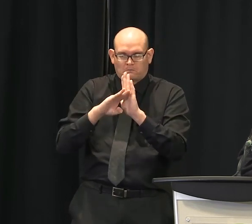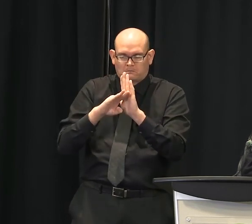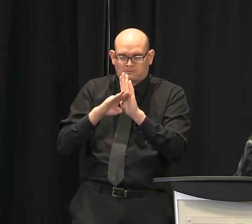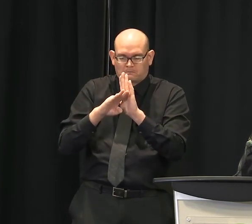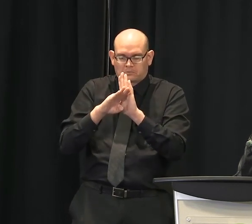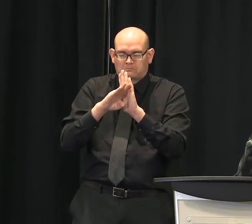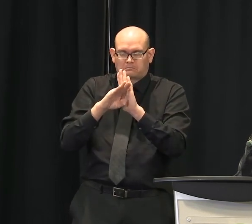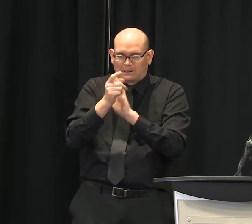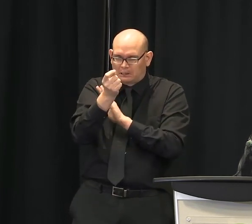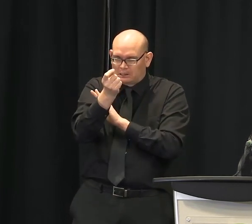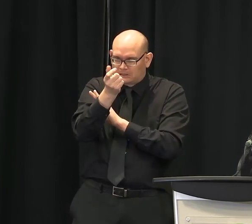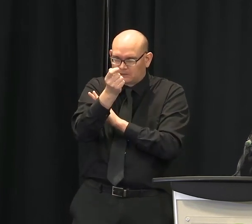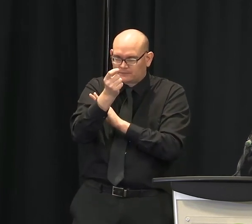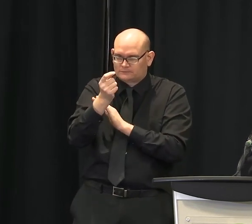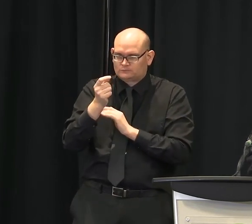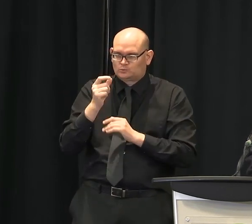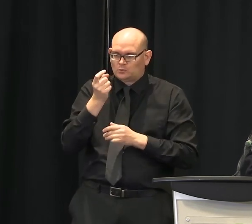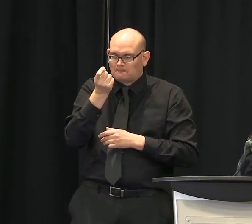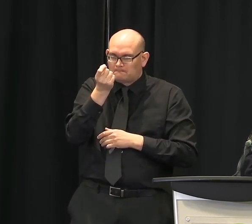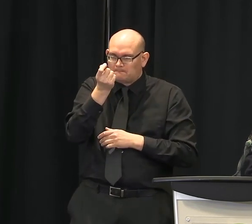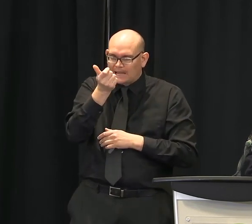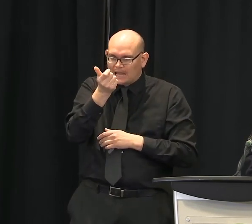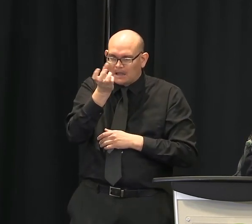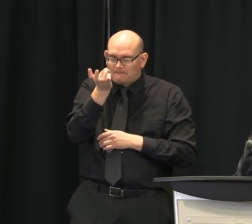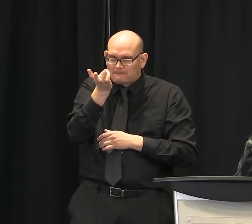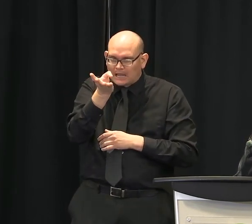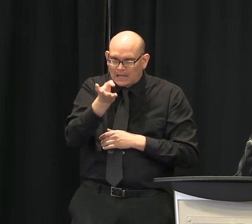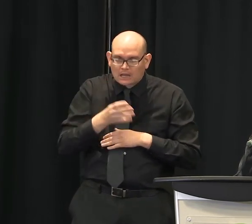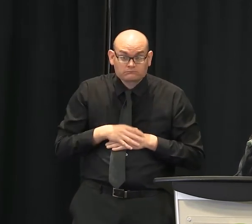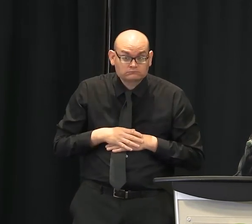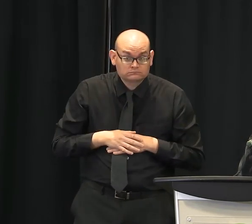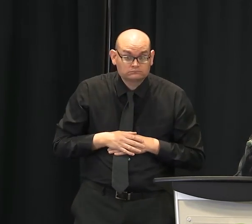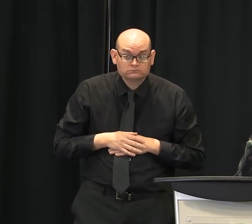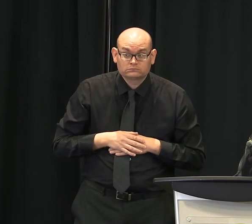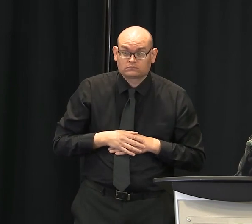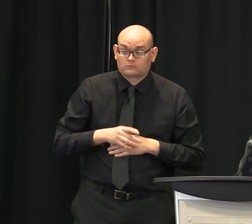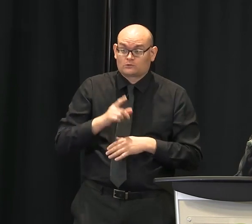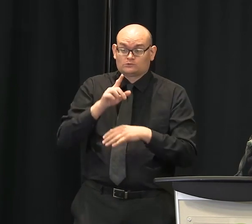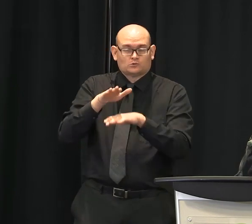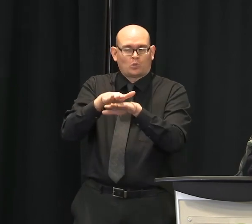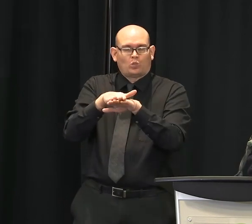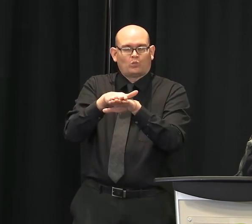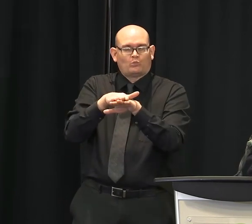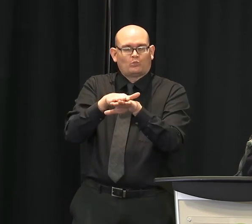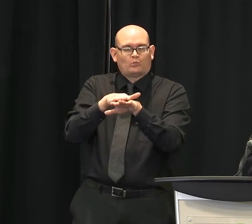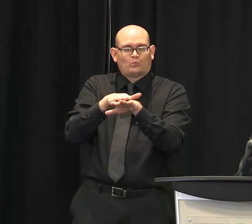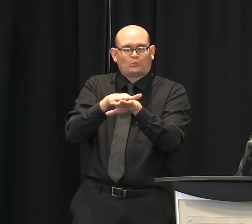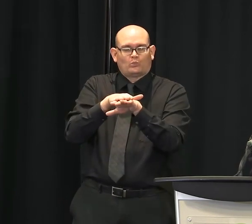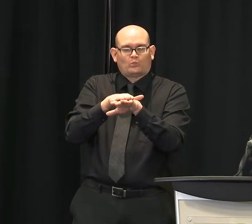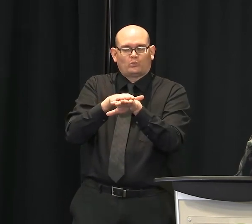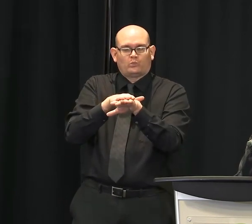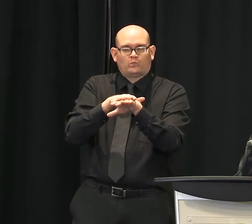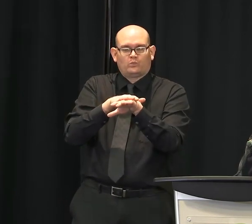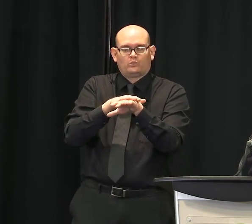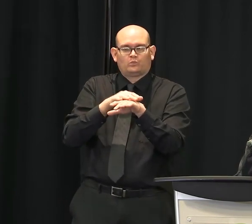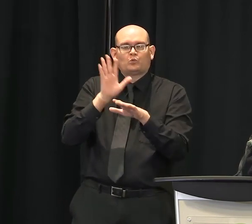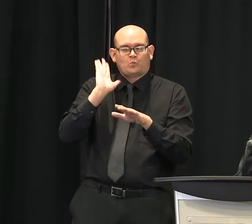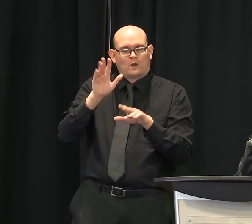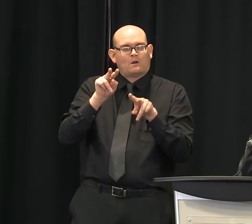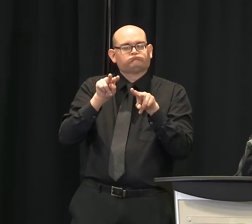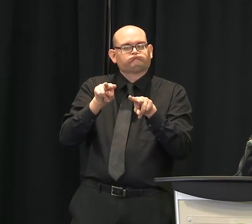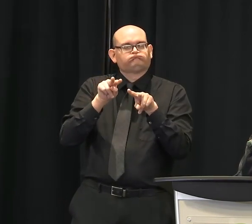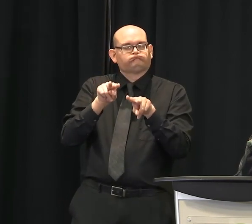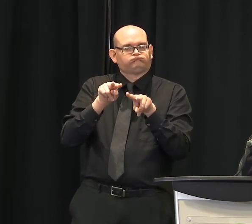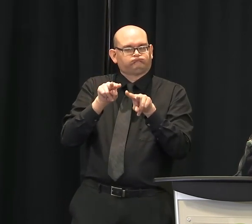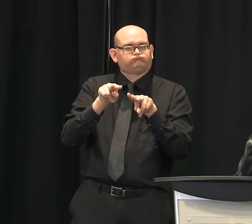Friday, we had actually flattened out and it really slowed down. We'll just watch it close to make sure there's not anything to it.